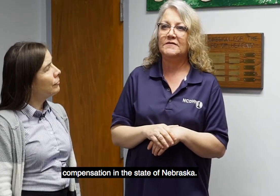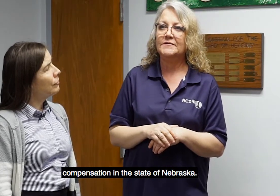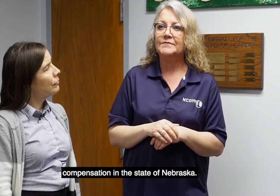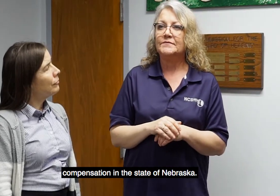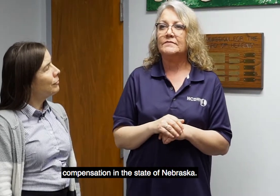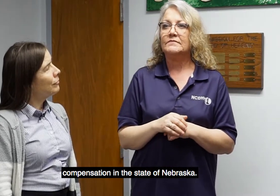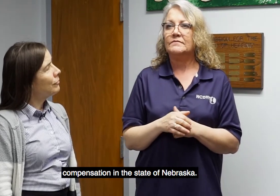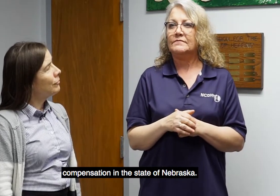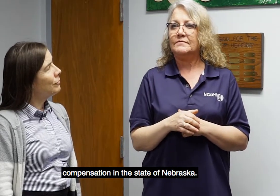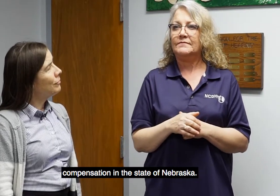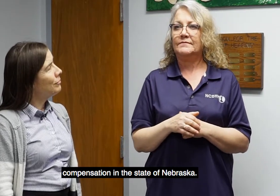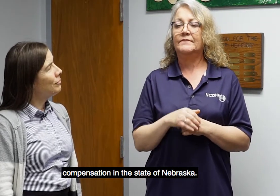state of Nebraska.